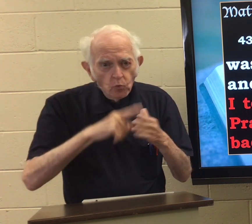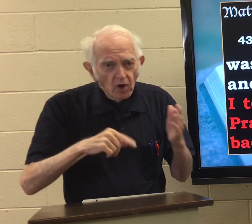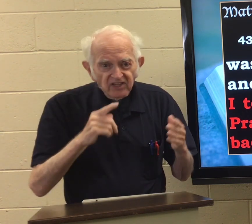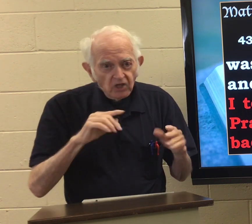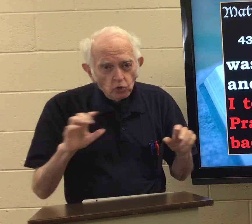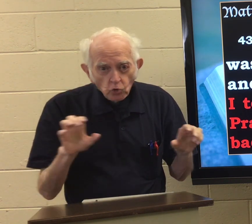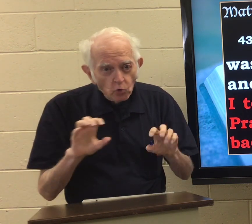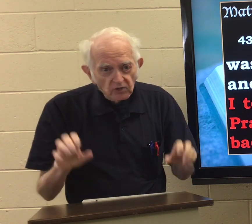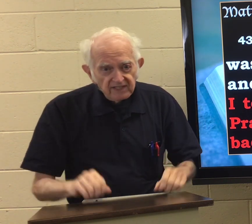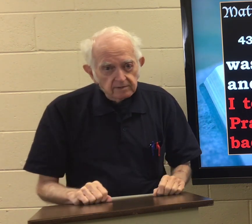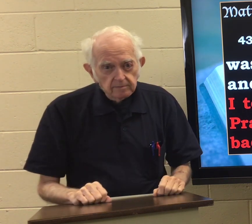don't know what they're doing.